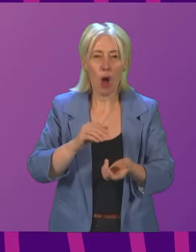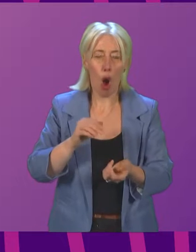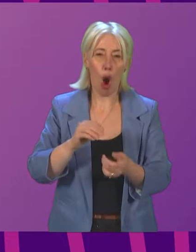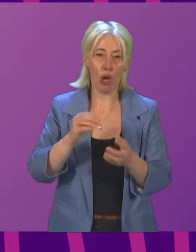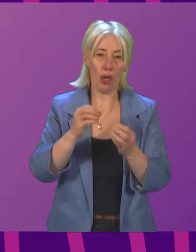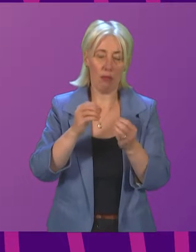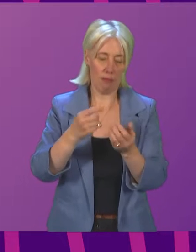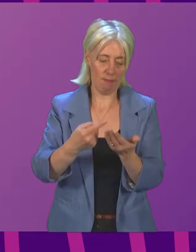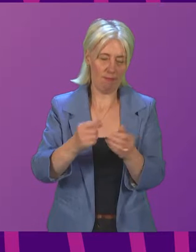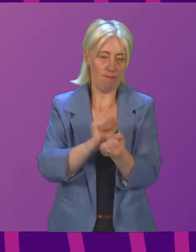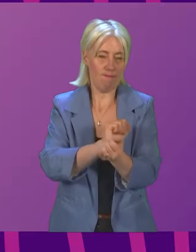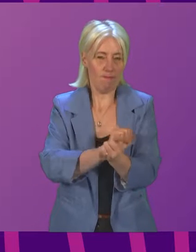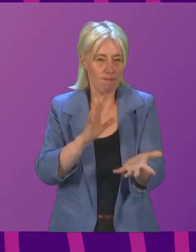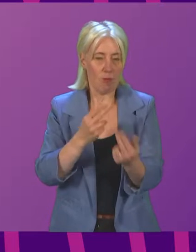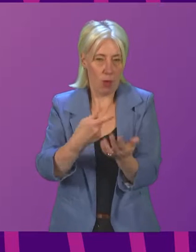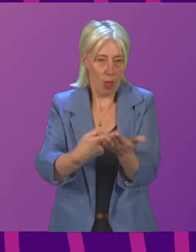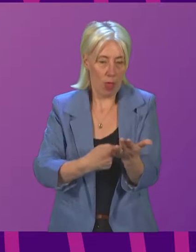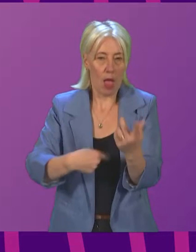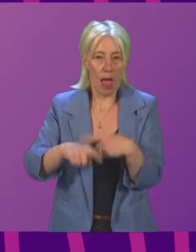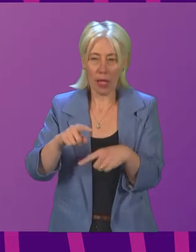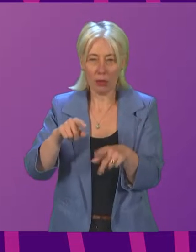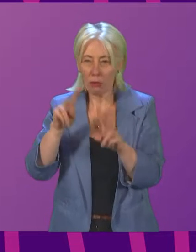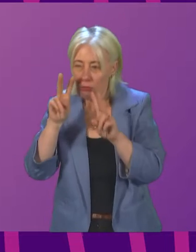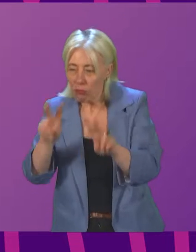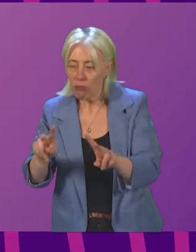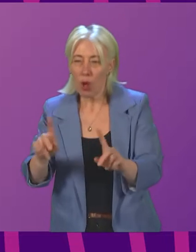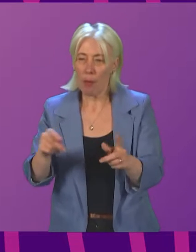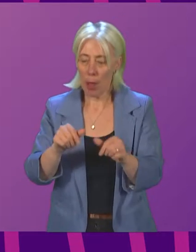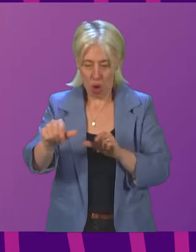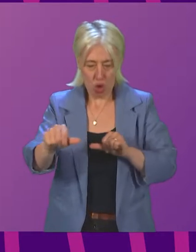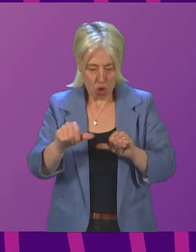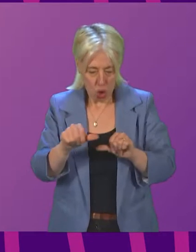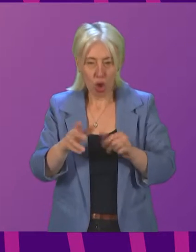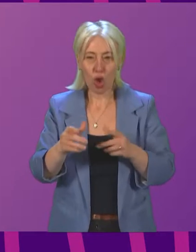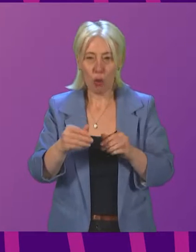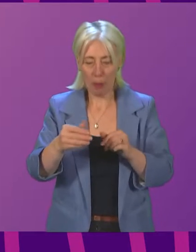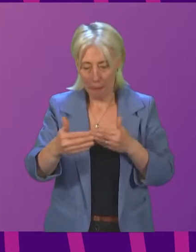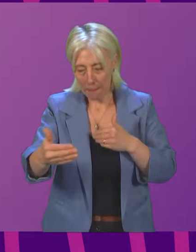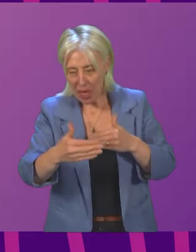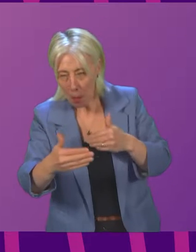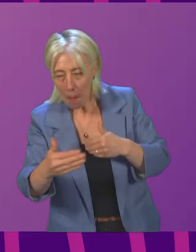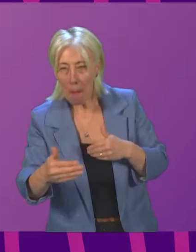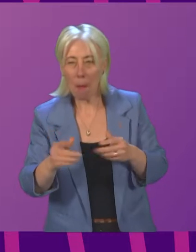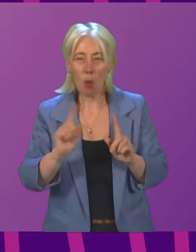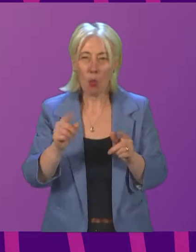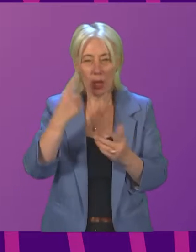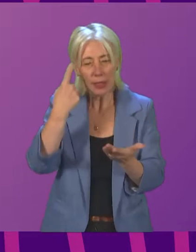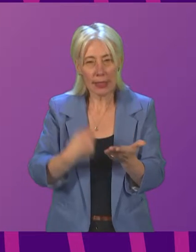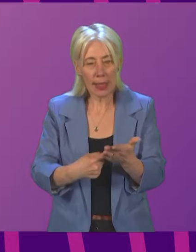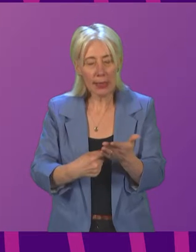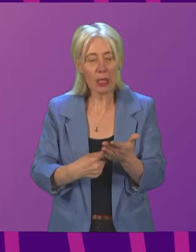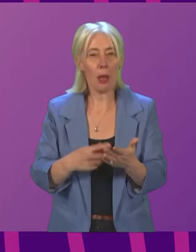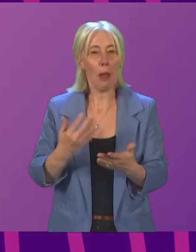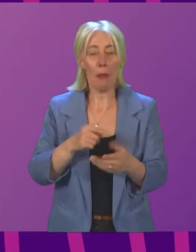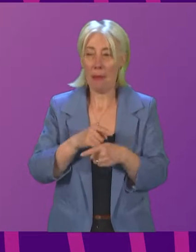just begun, and we perhaps need a short-to-medium-term answer to this, as the Cabinet Secretary, would the government make the judiciary